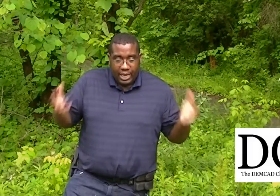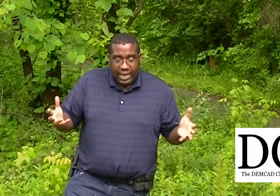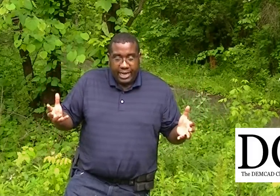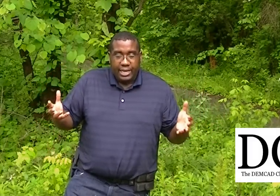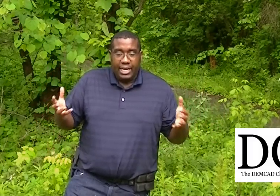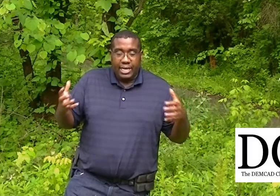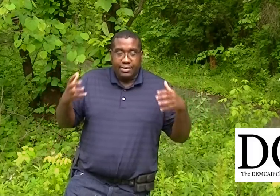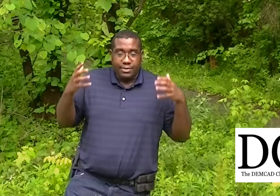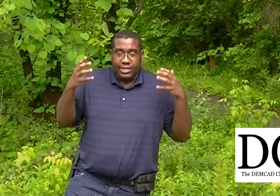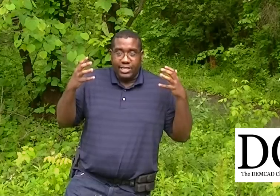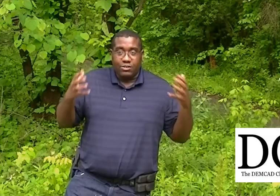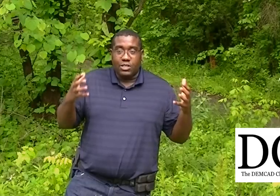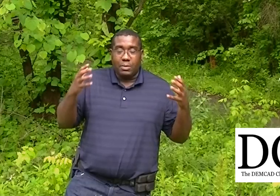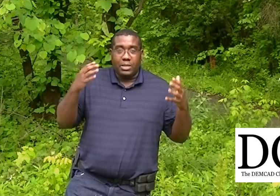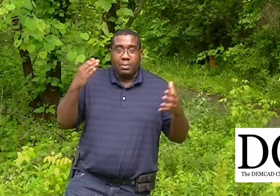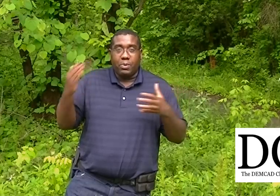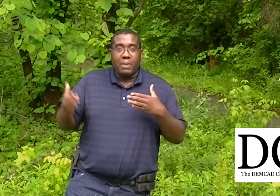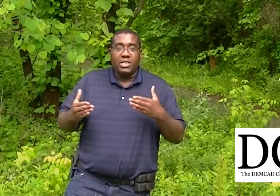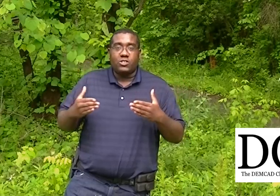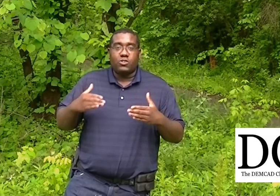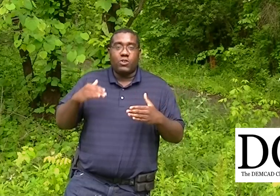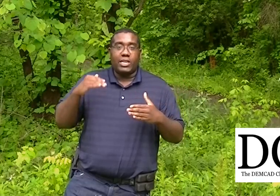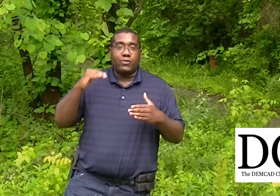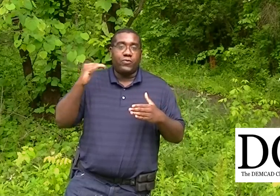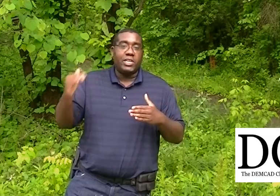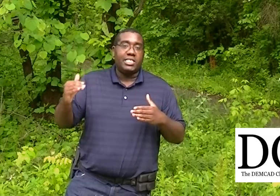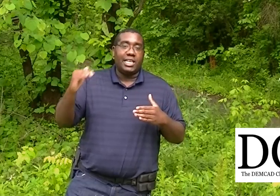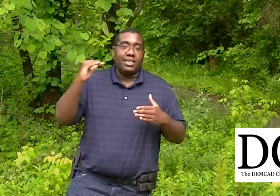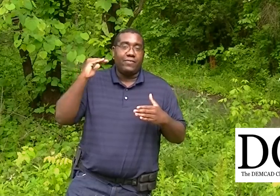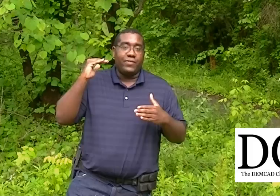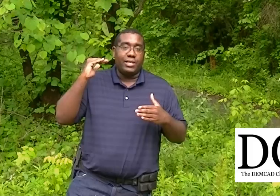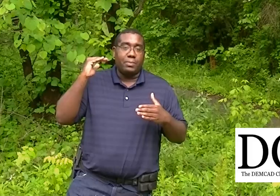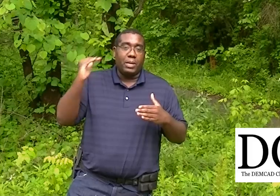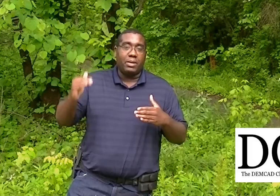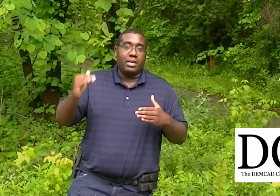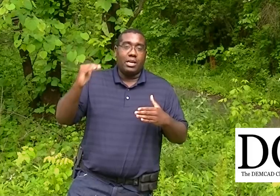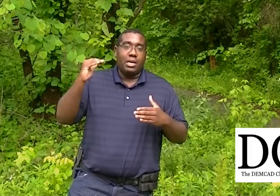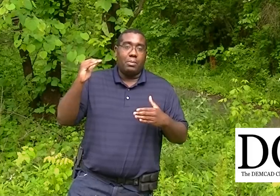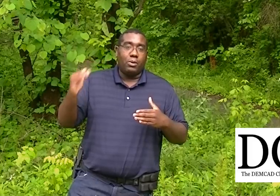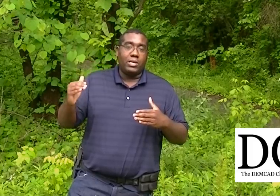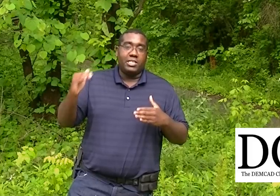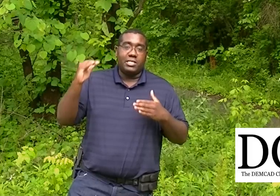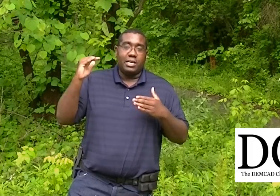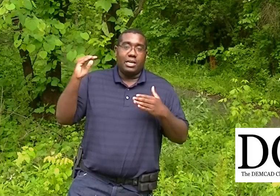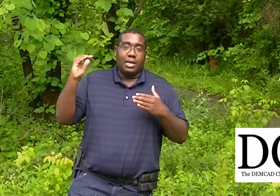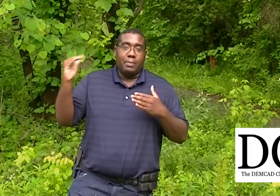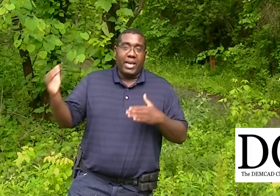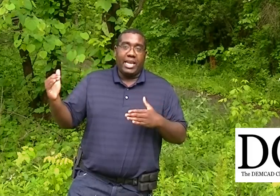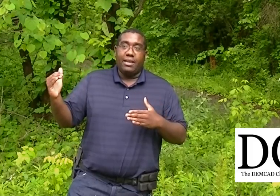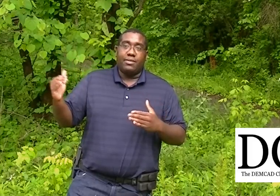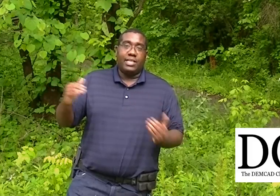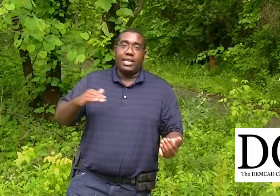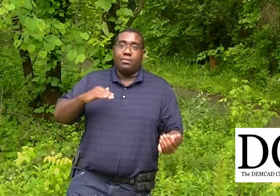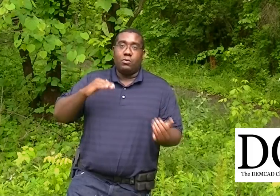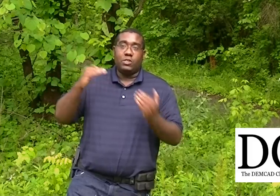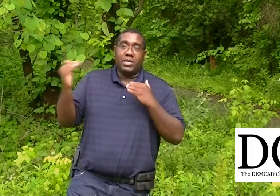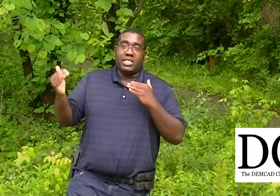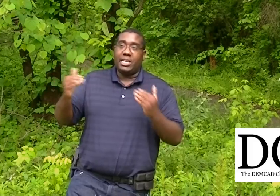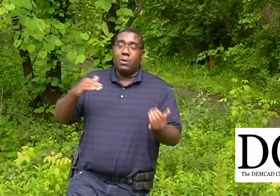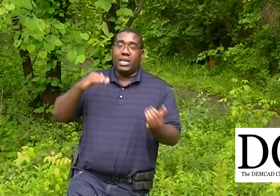And the prime minister is trying to freeze a lot of the public employees' pay, which means that they won't